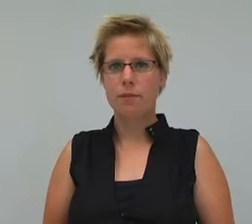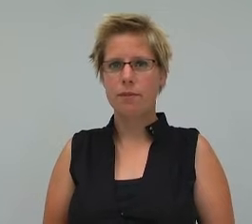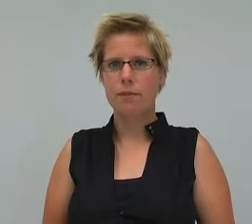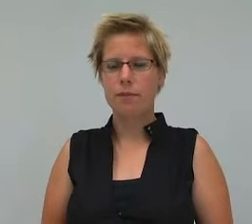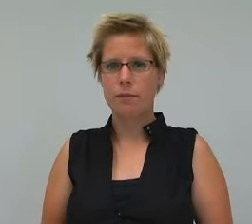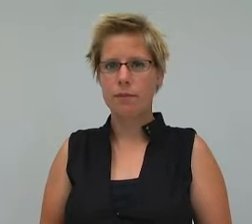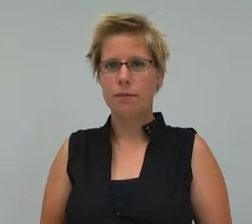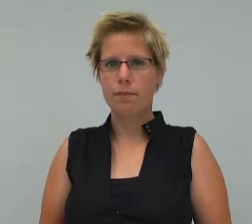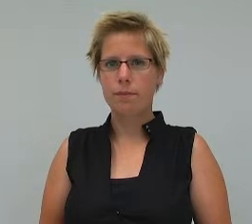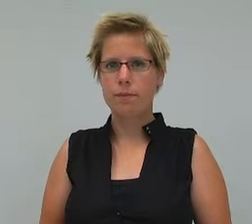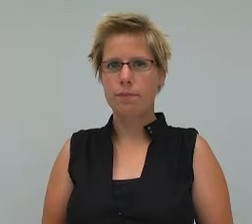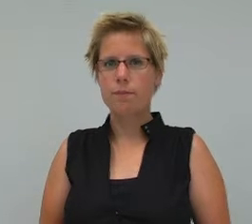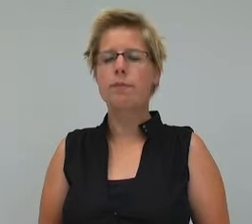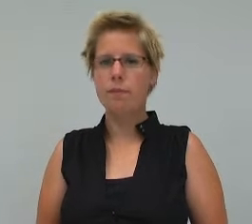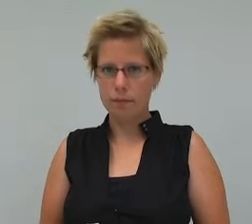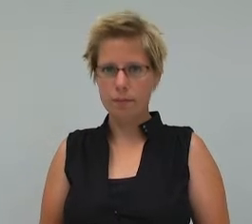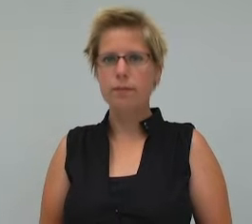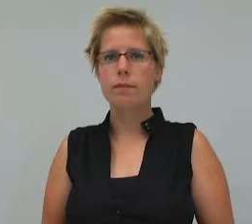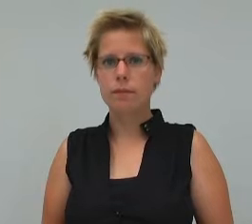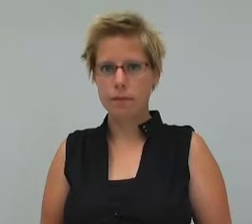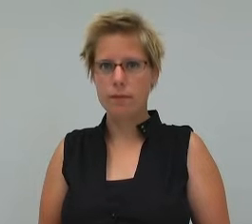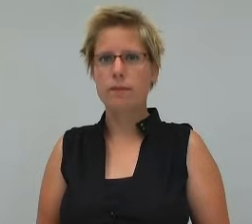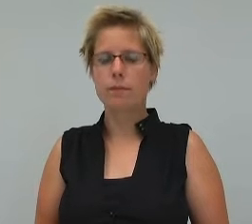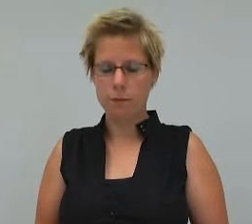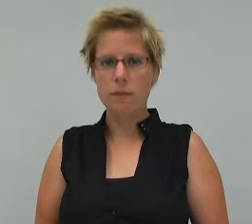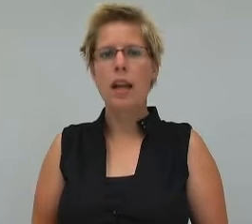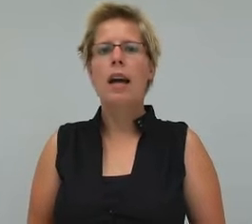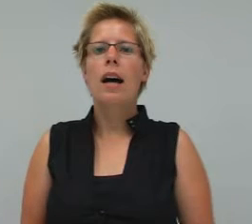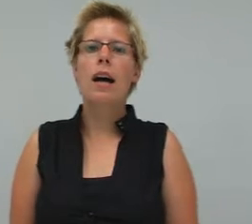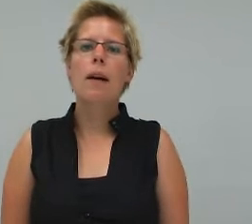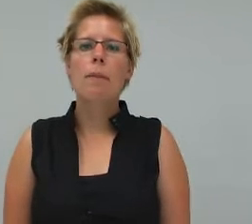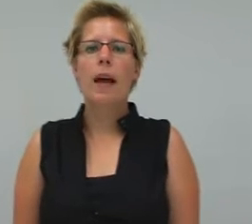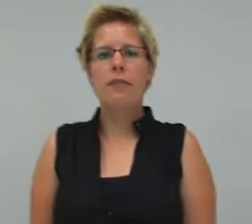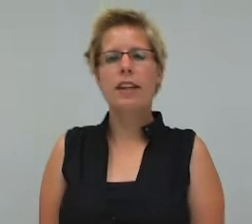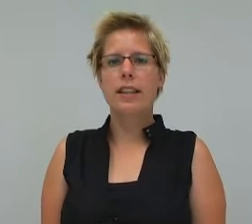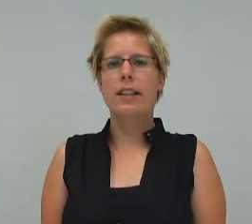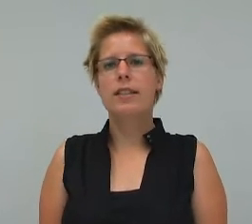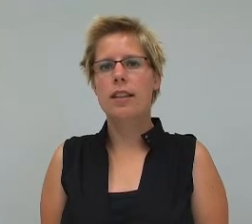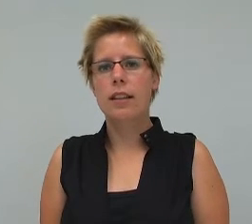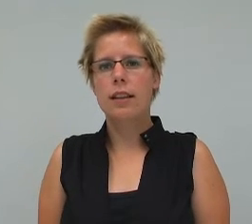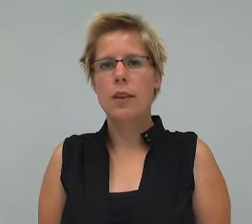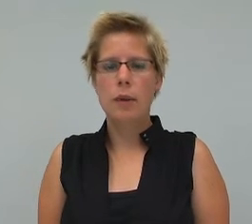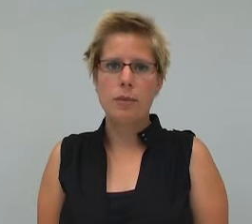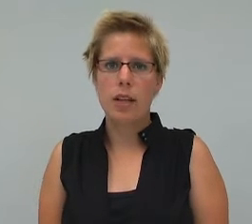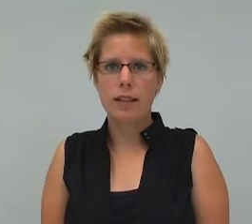-participation projects? So best or good practice? I think it is the website